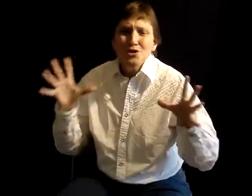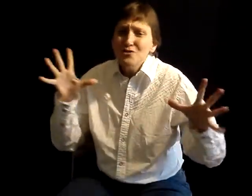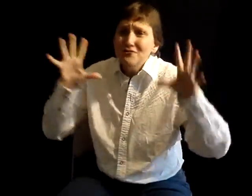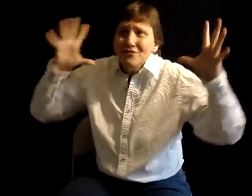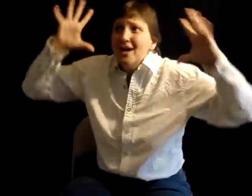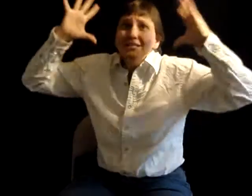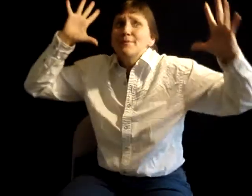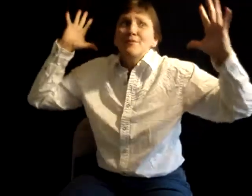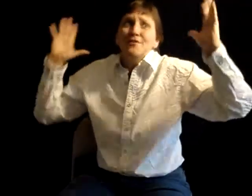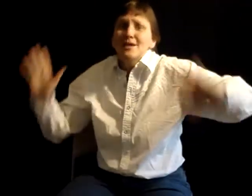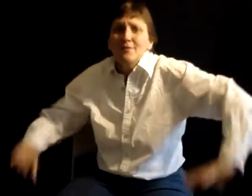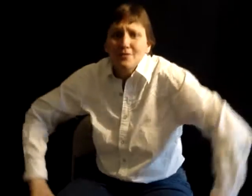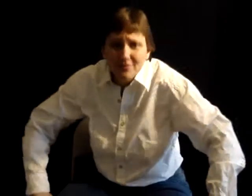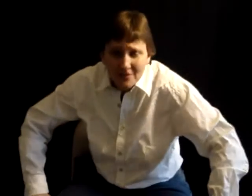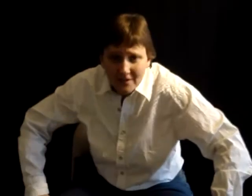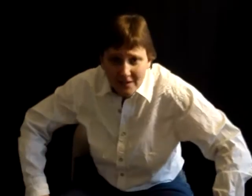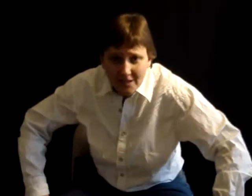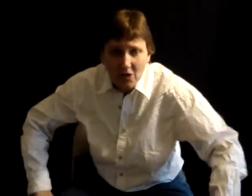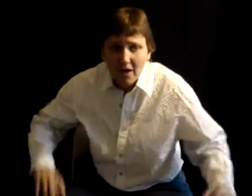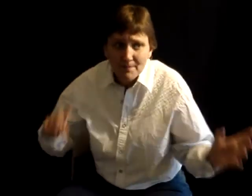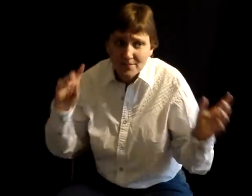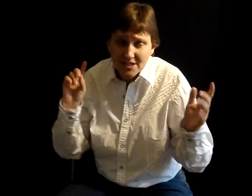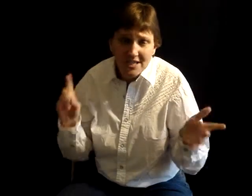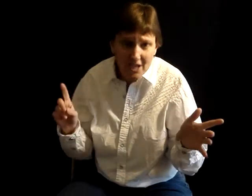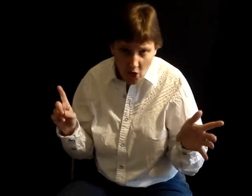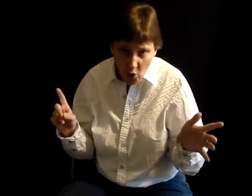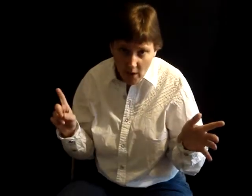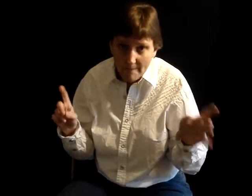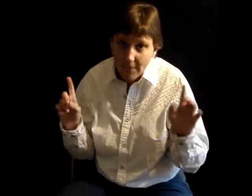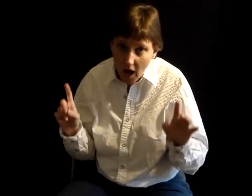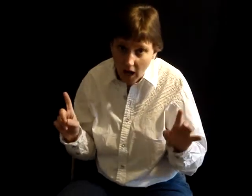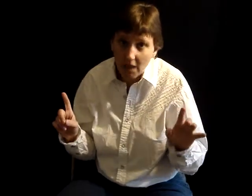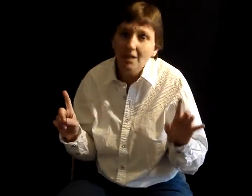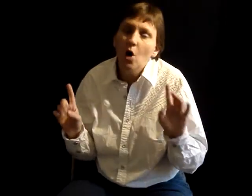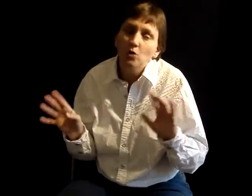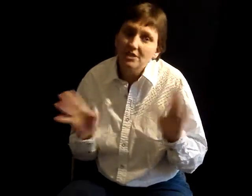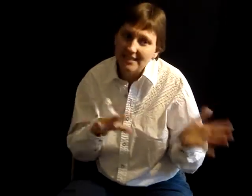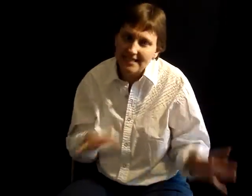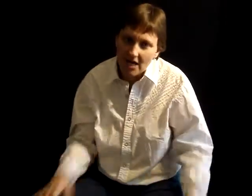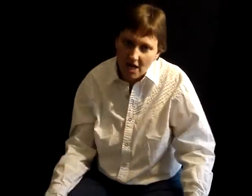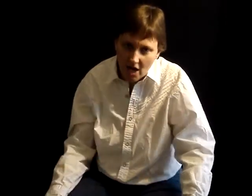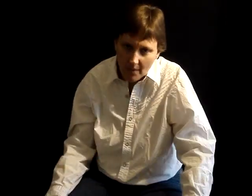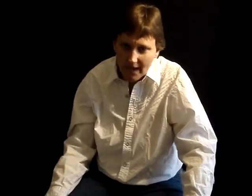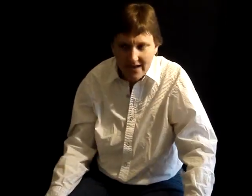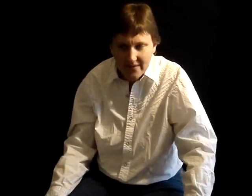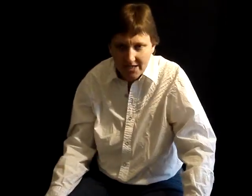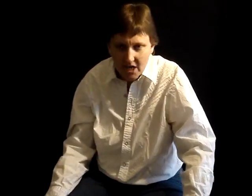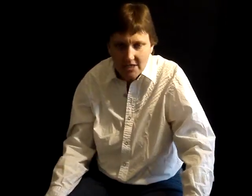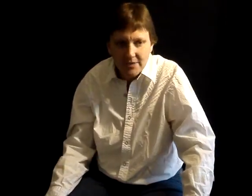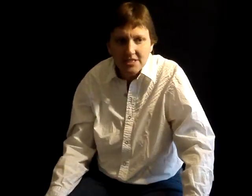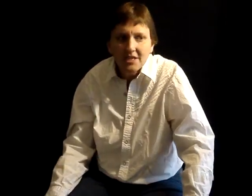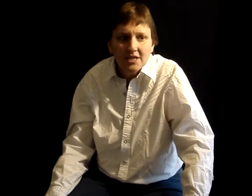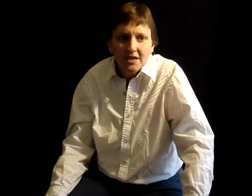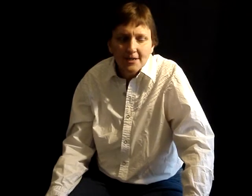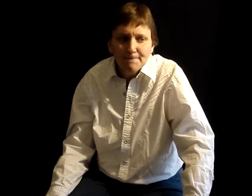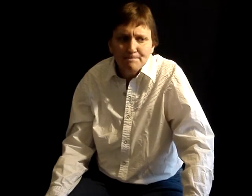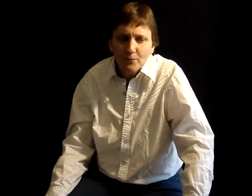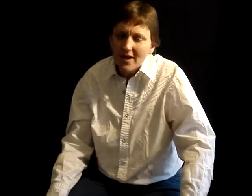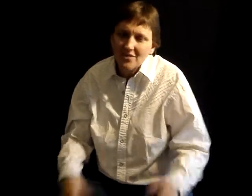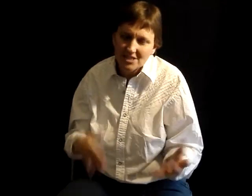Proof! On top of proof, on top of proof. You know, CEO Paul Ottolini.com, I have that document, well, I have it on